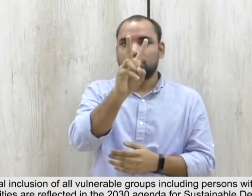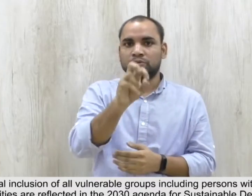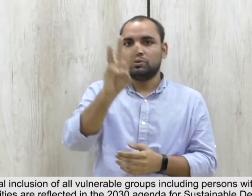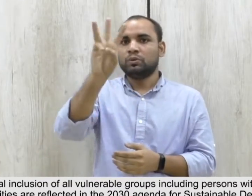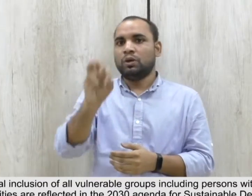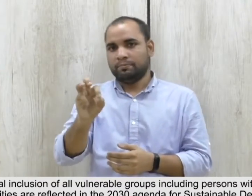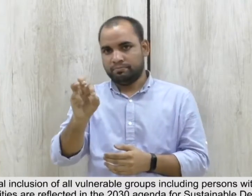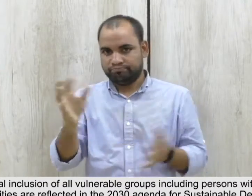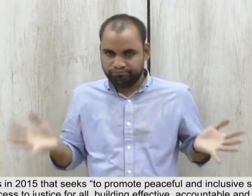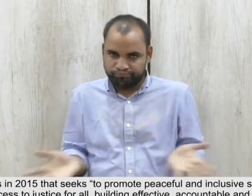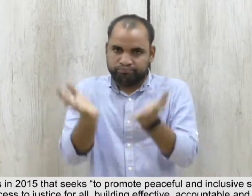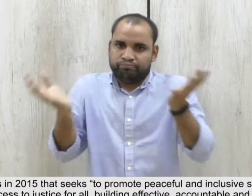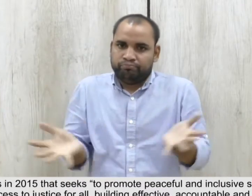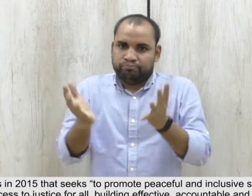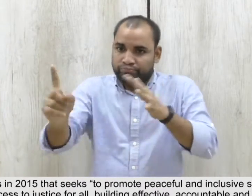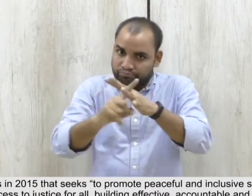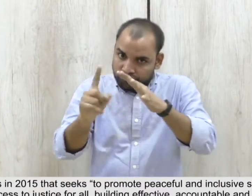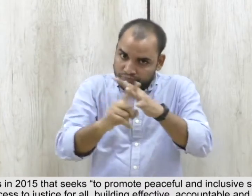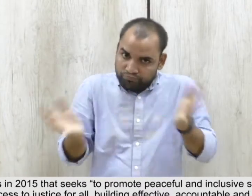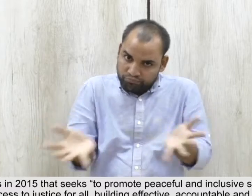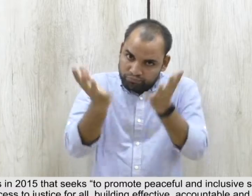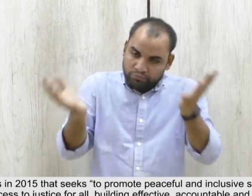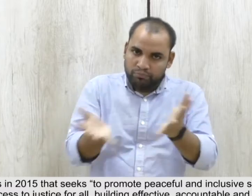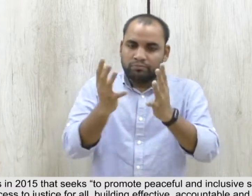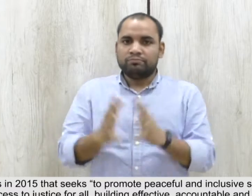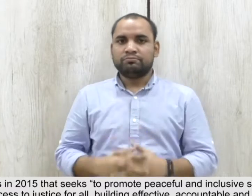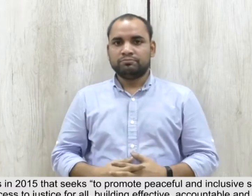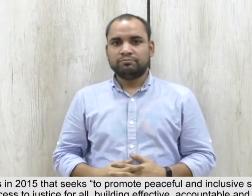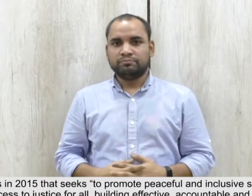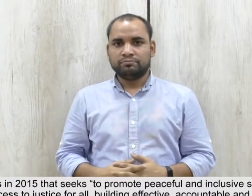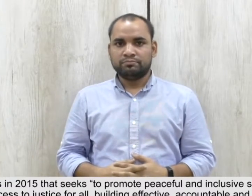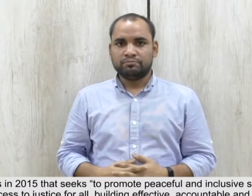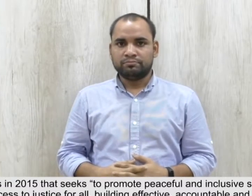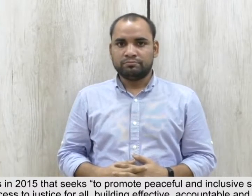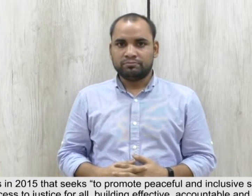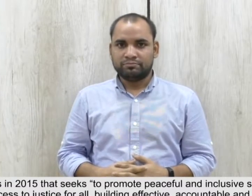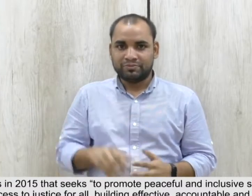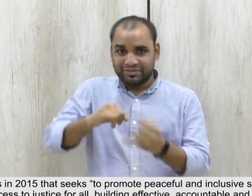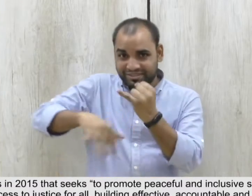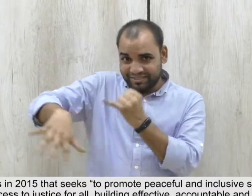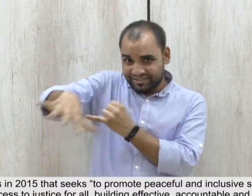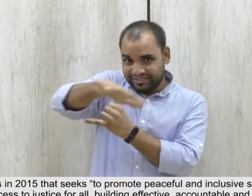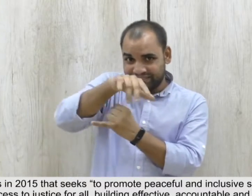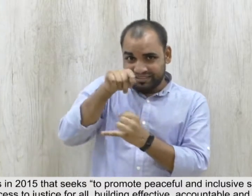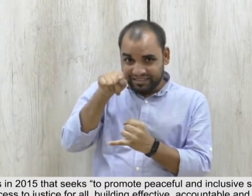Goals adopted by United Nations in 2015 that seeks to promote peaceful and inclusive societies